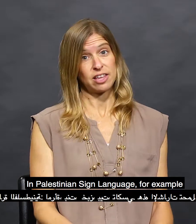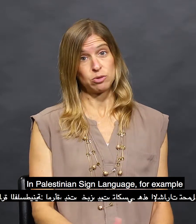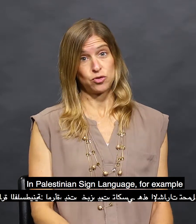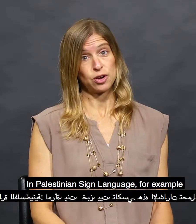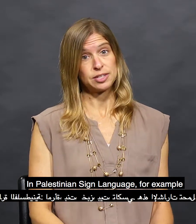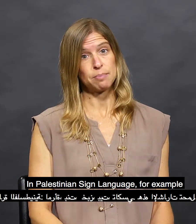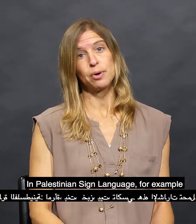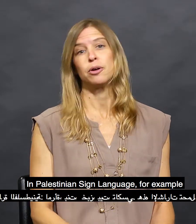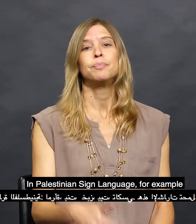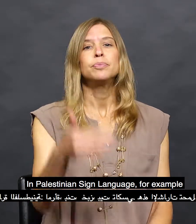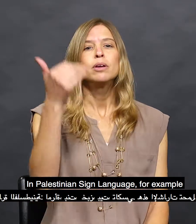Language, for example,